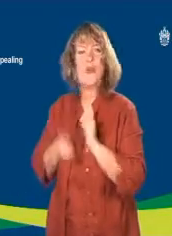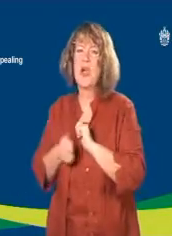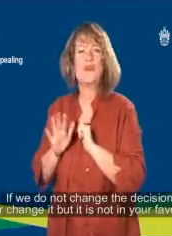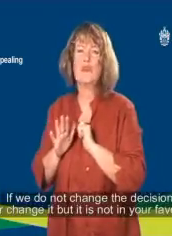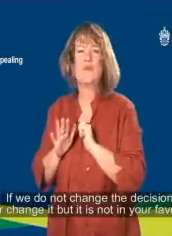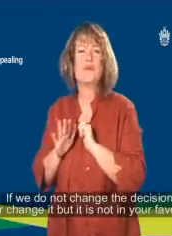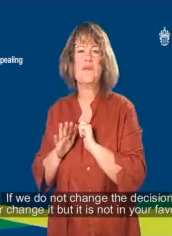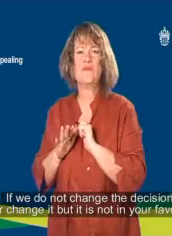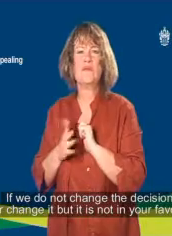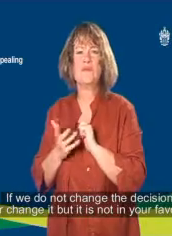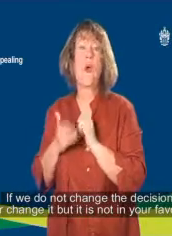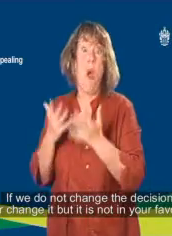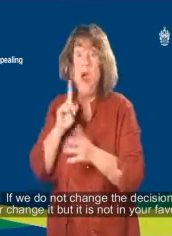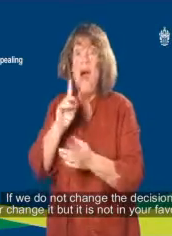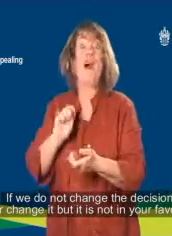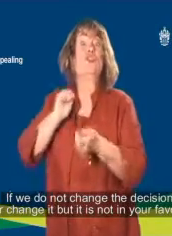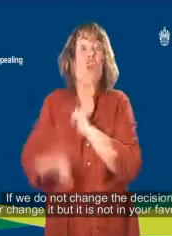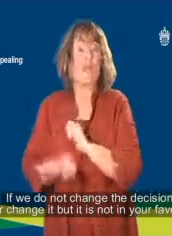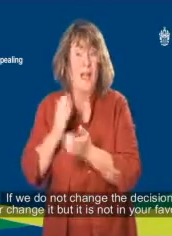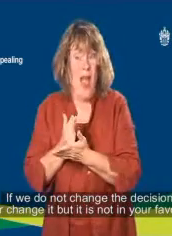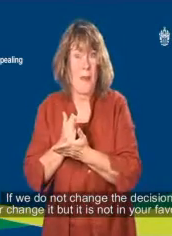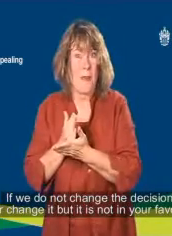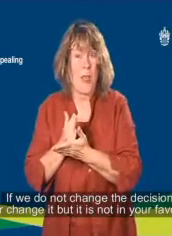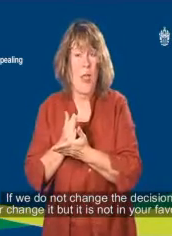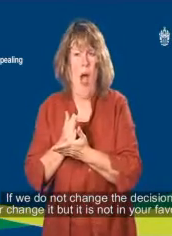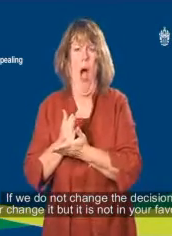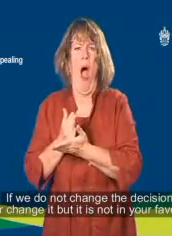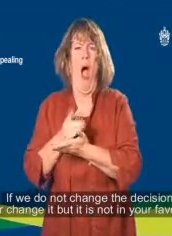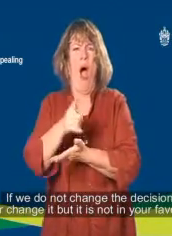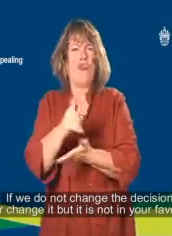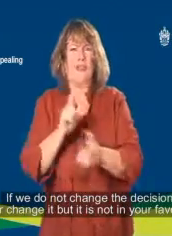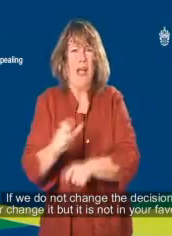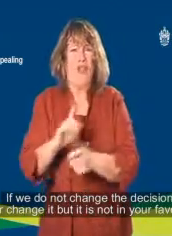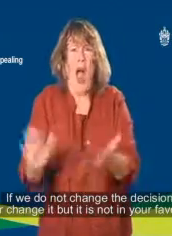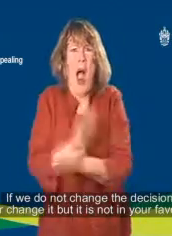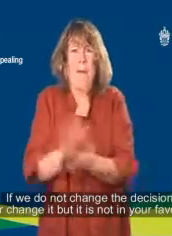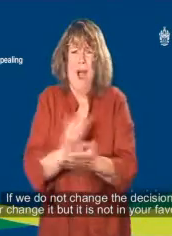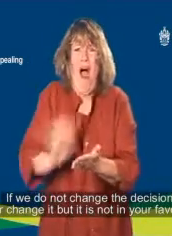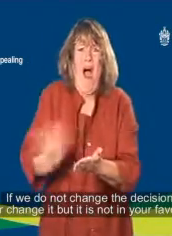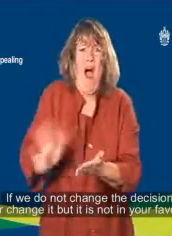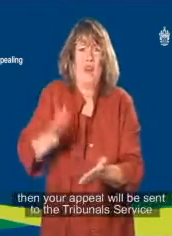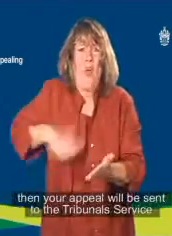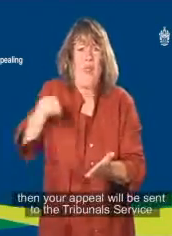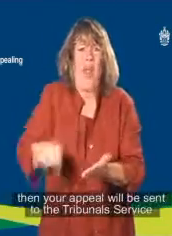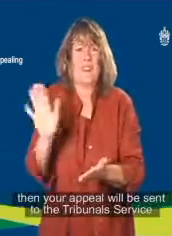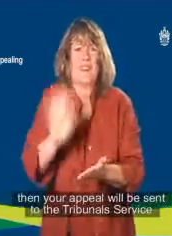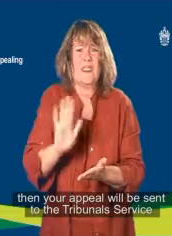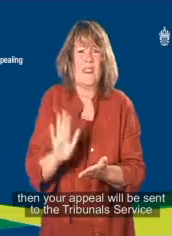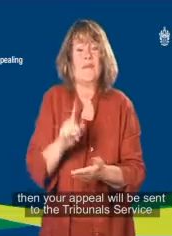If we do not change the decision or change it but it is not in your favour then your appeal will be